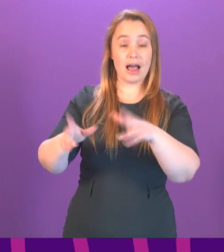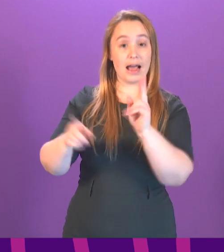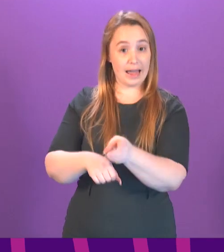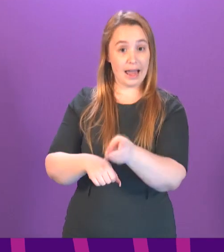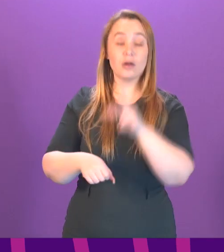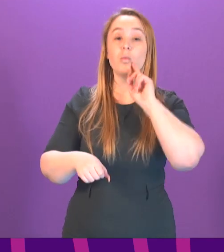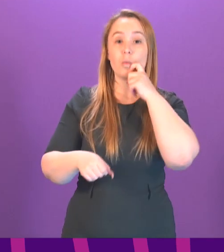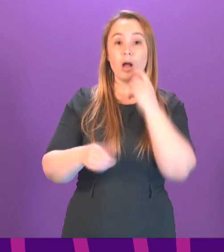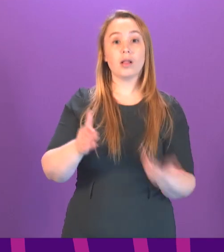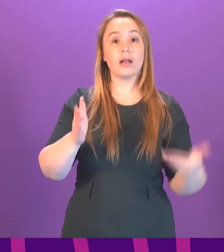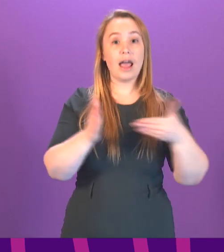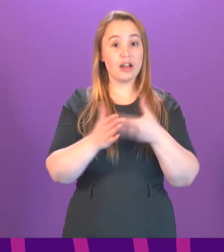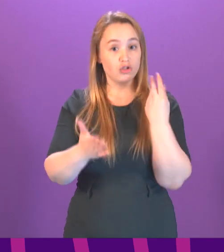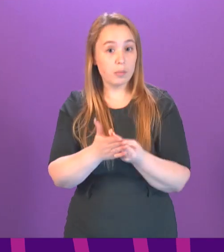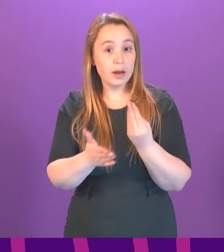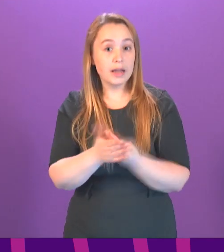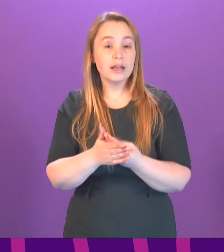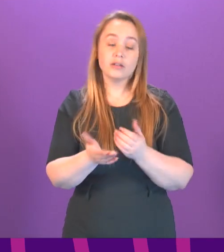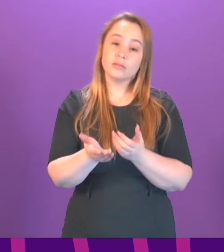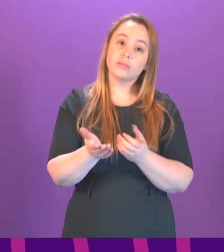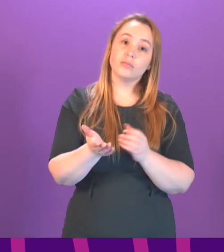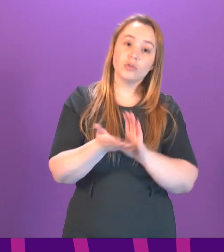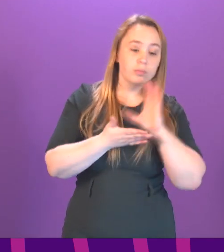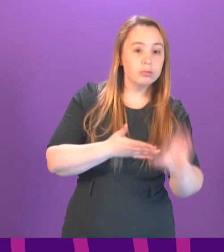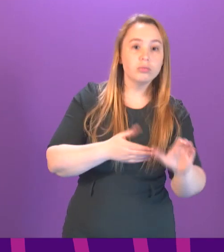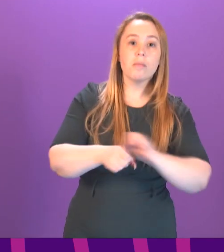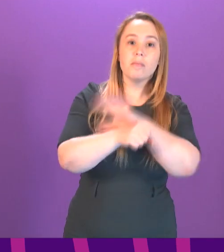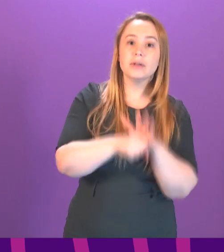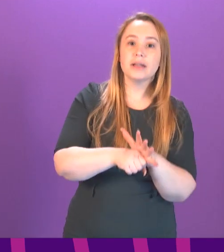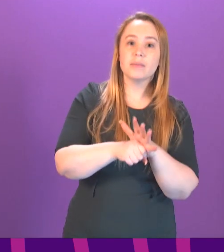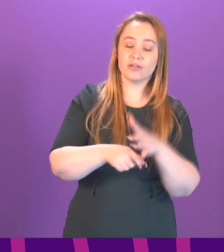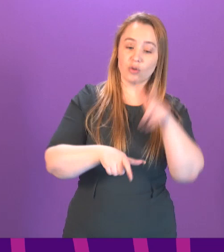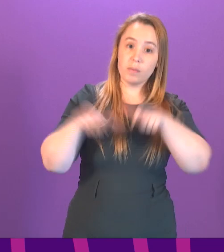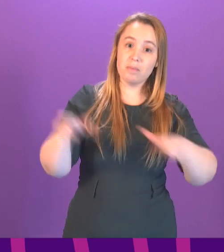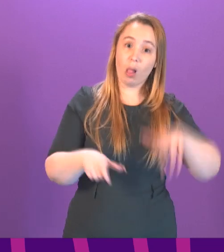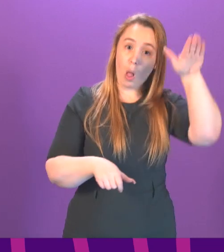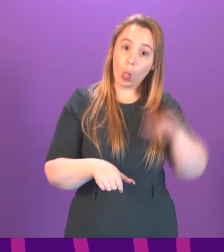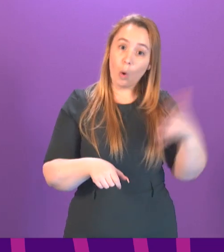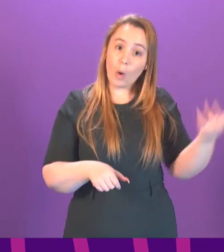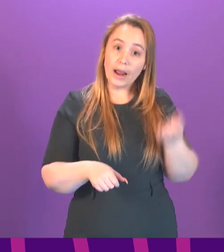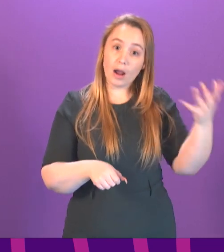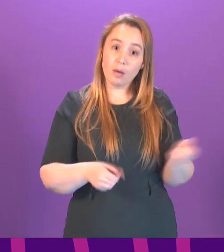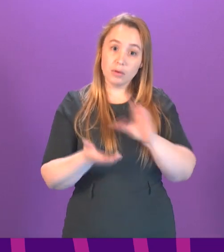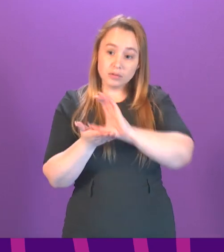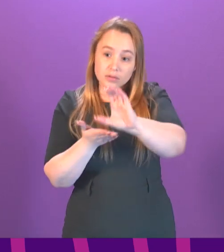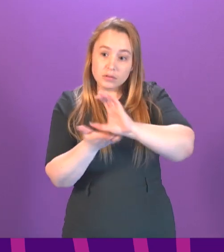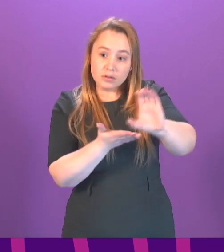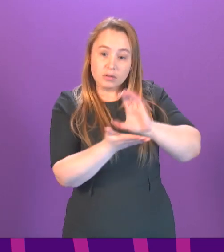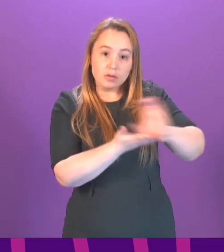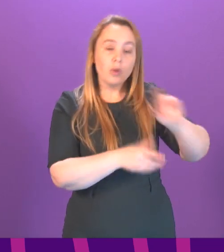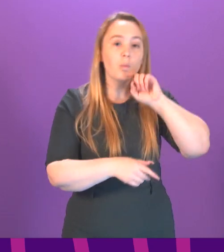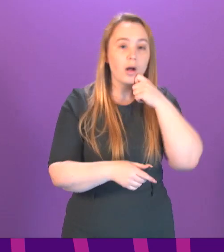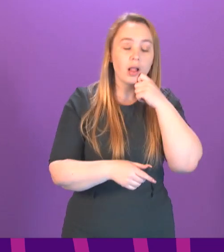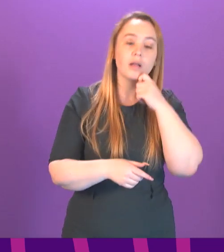the pandemic to put extra money into the pockets of those on the lowest incomes, and we will continue to look to do that. Housing.